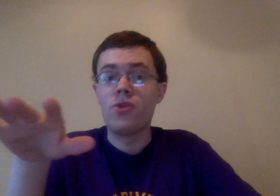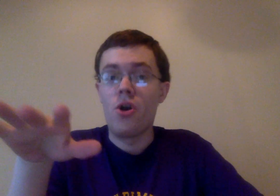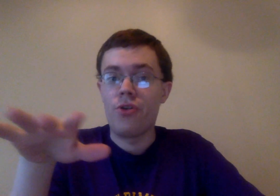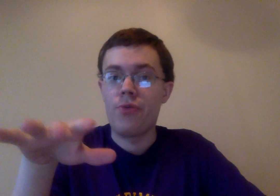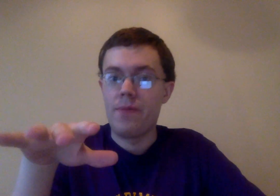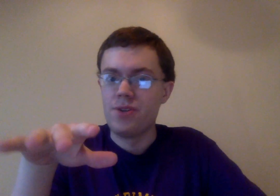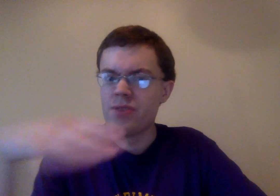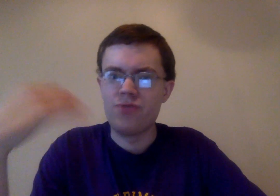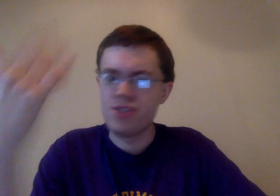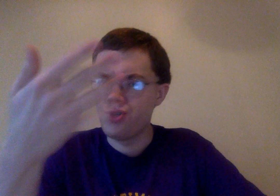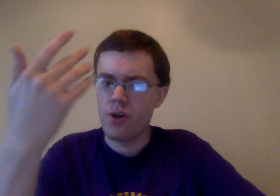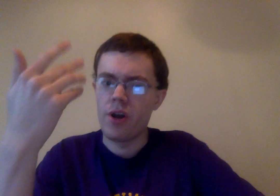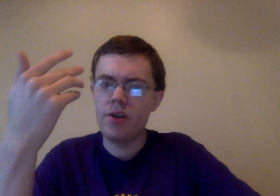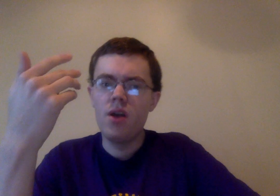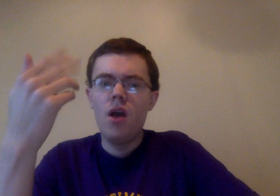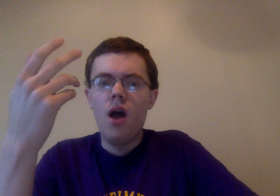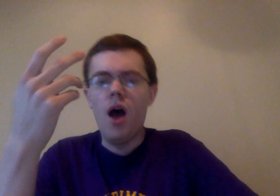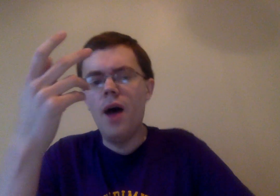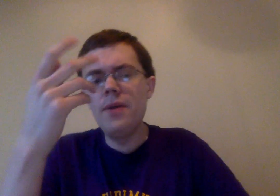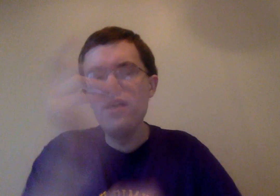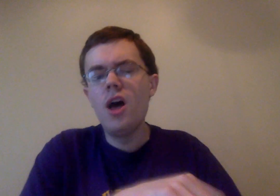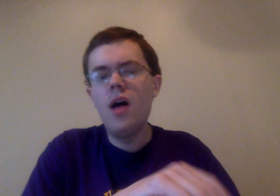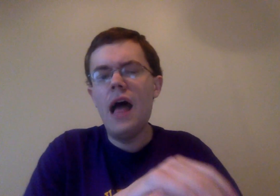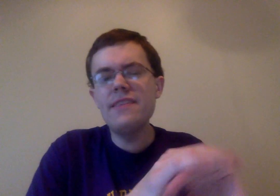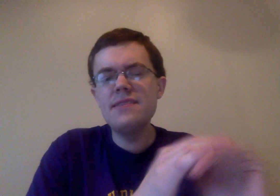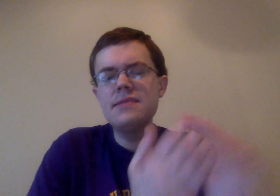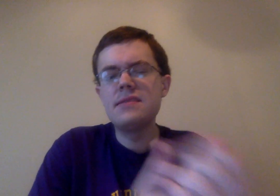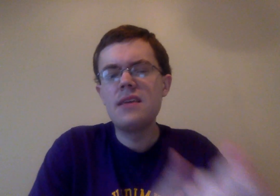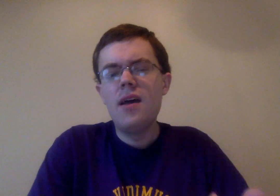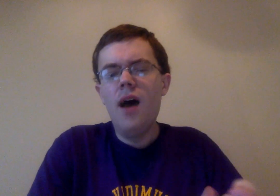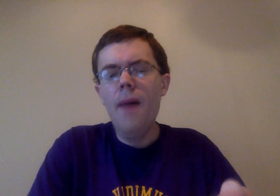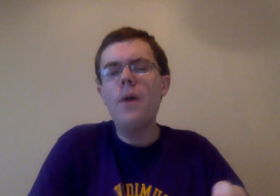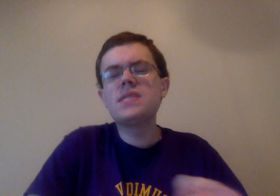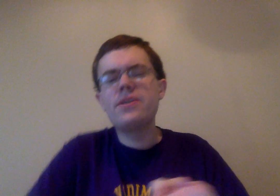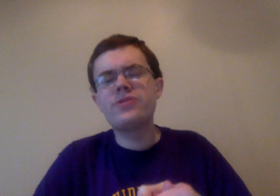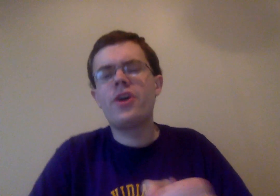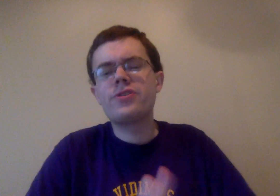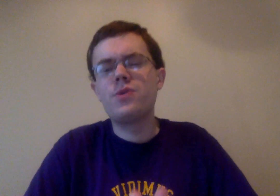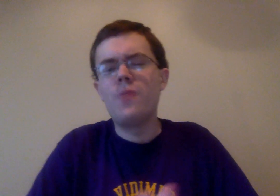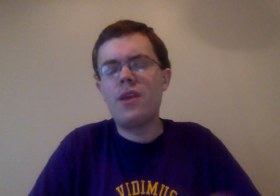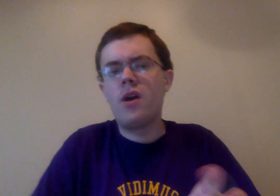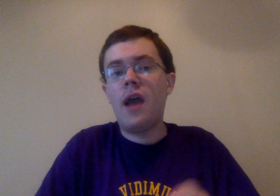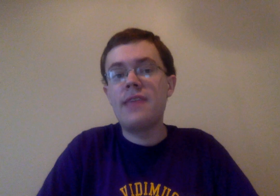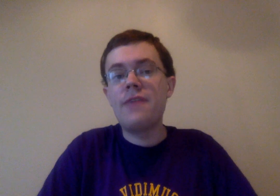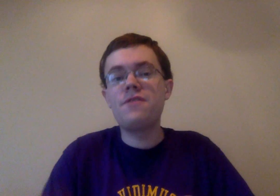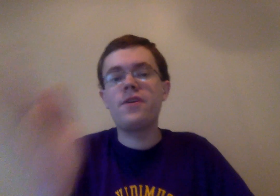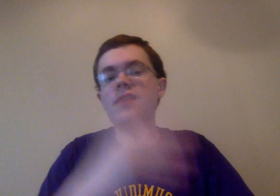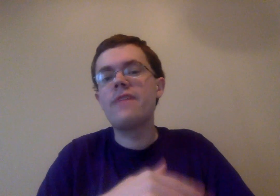longer than three episodes. It's a really short arc. Uh, but all in all, I think this is a mostly good start to a new mini arc. I definitely like the first half